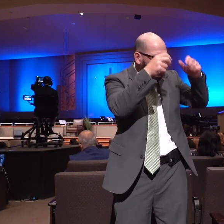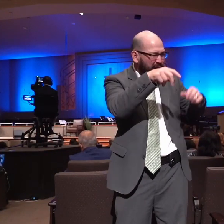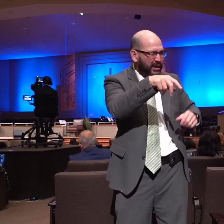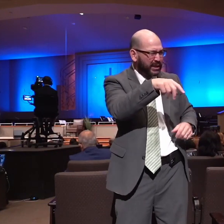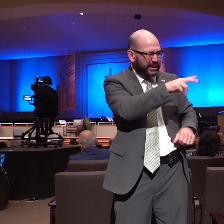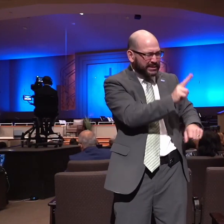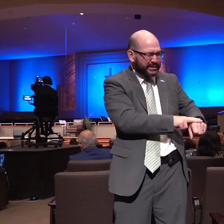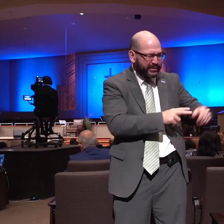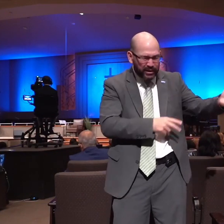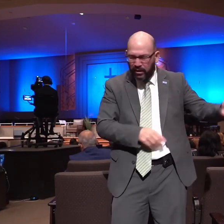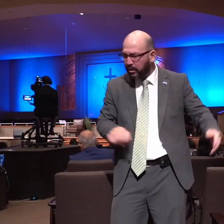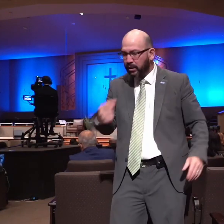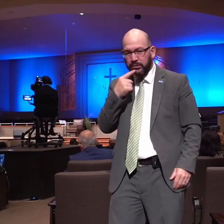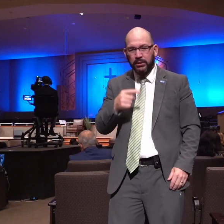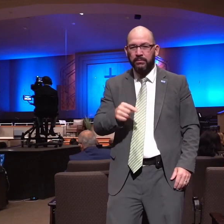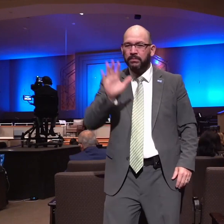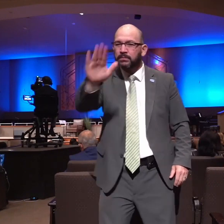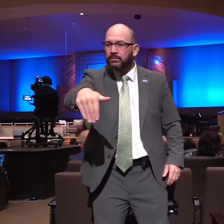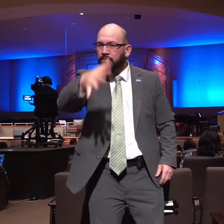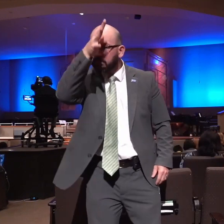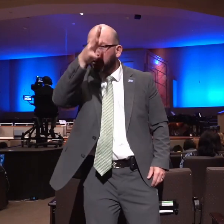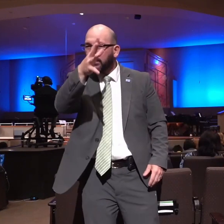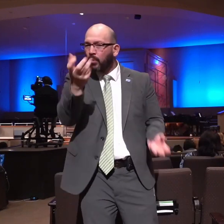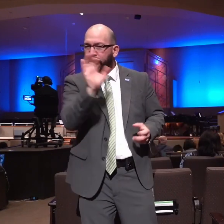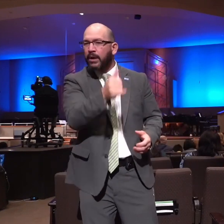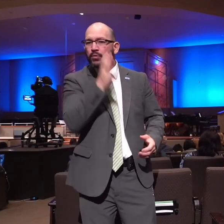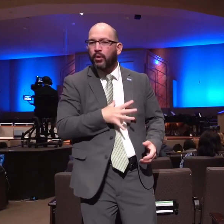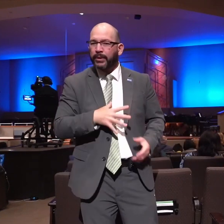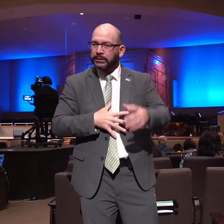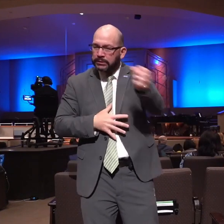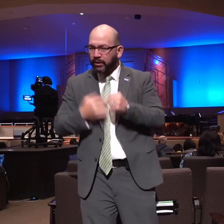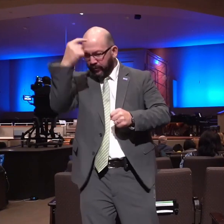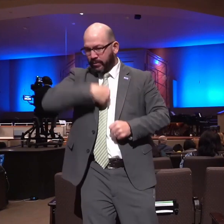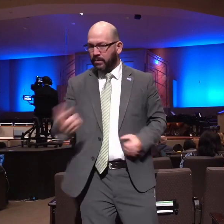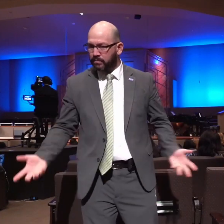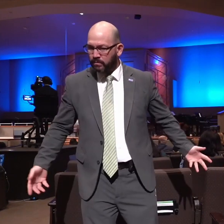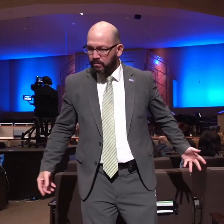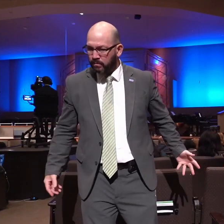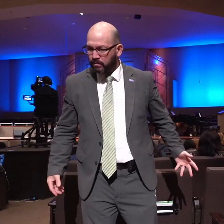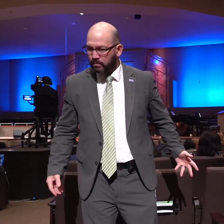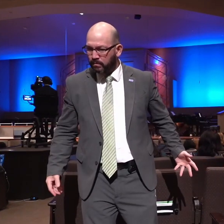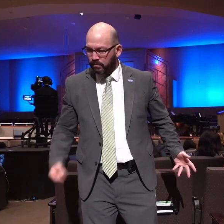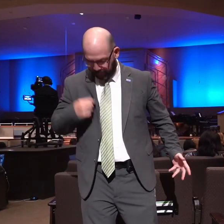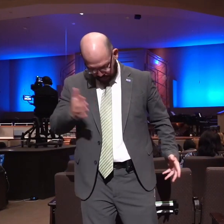said to his father get her for me for she pleaseth me well uh-oh